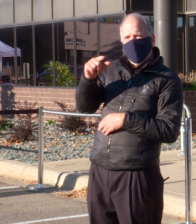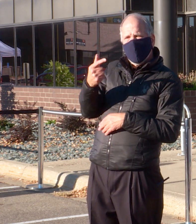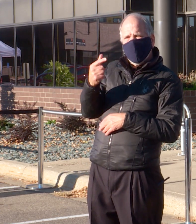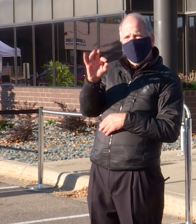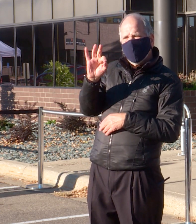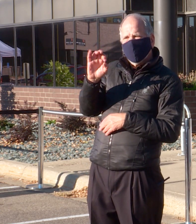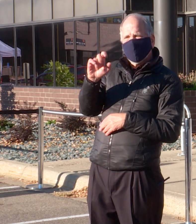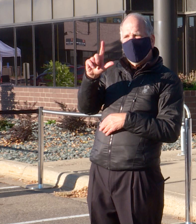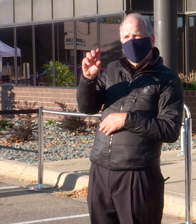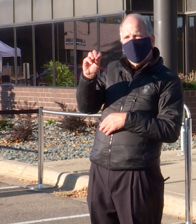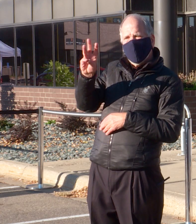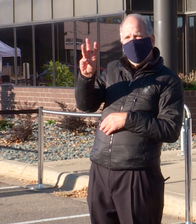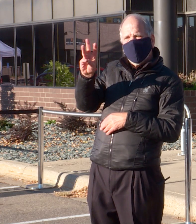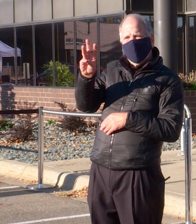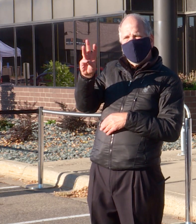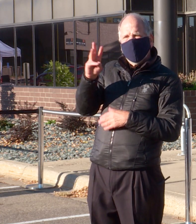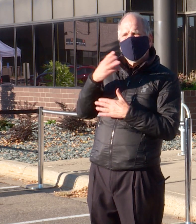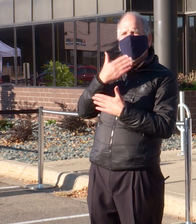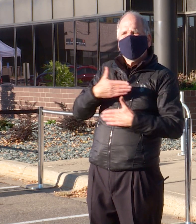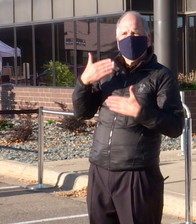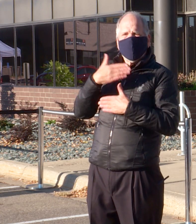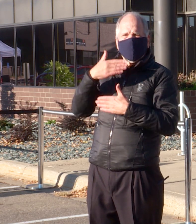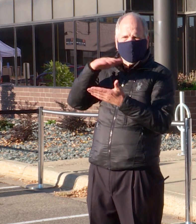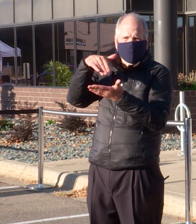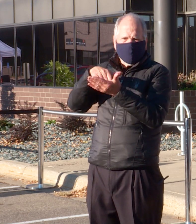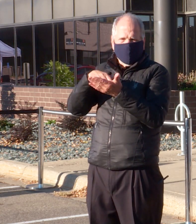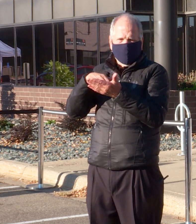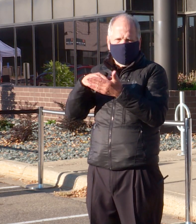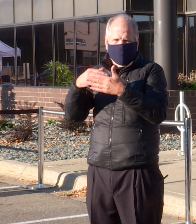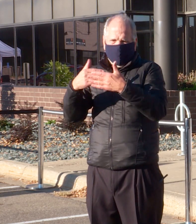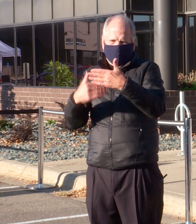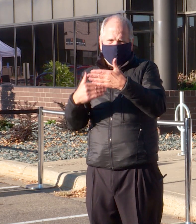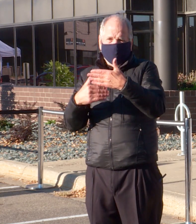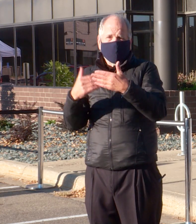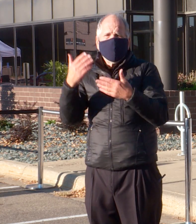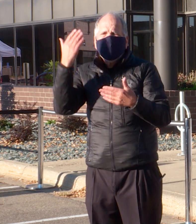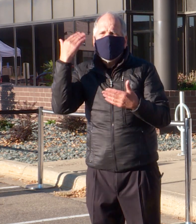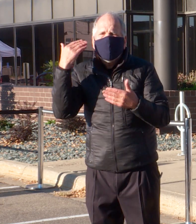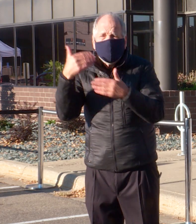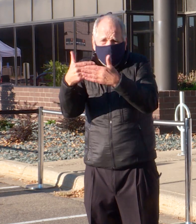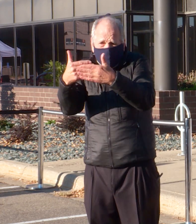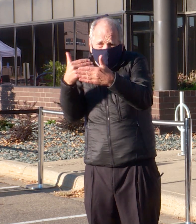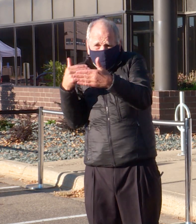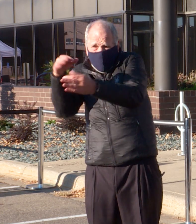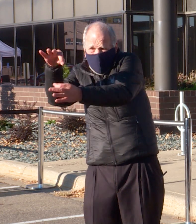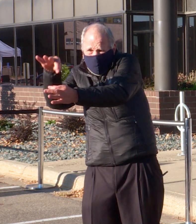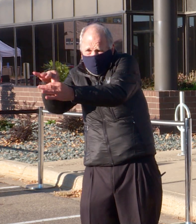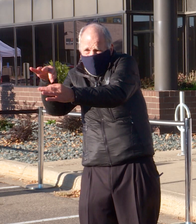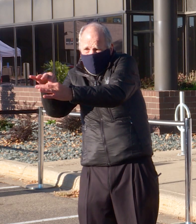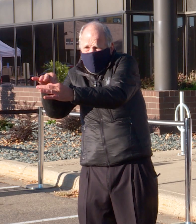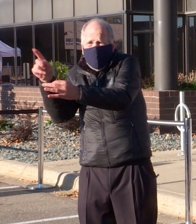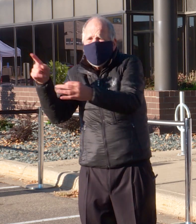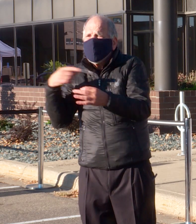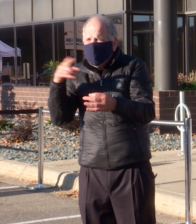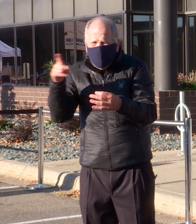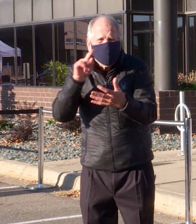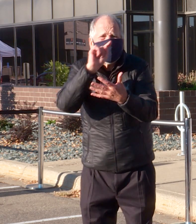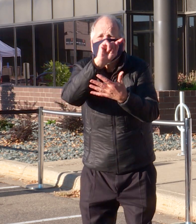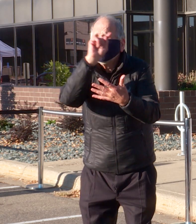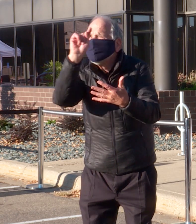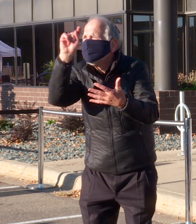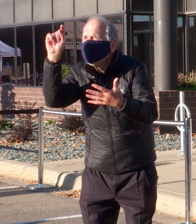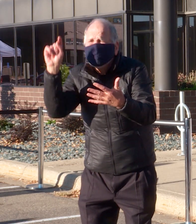So you can see before election, you have many opportunities to cast that ballot. If you